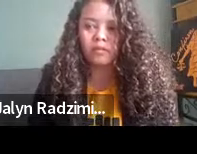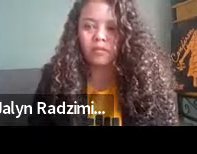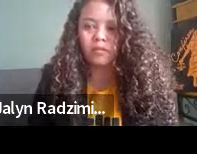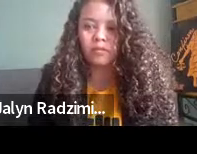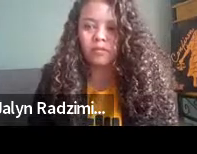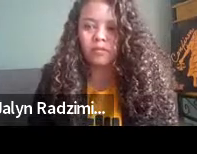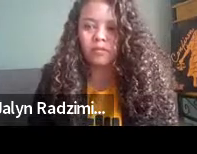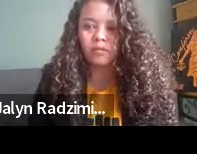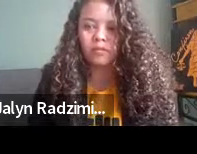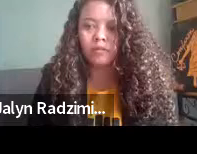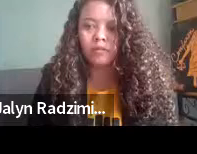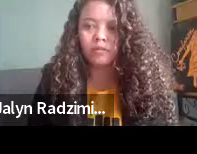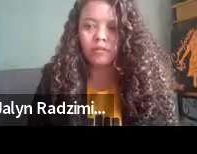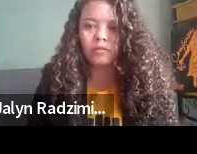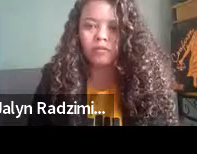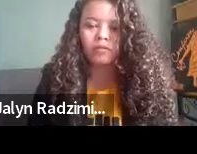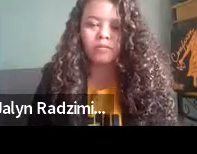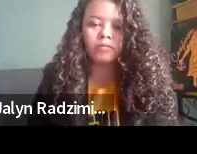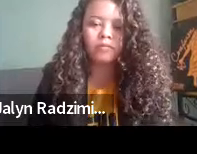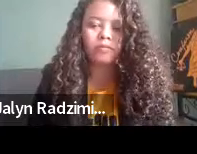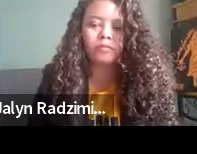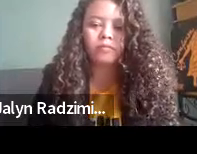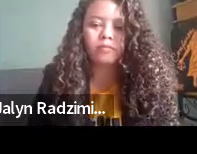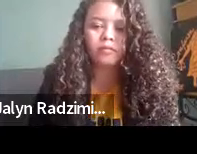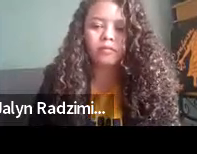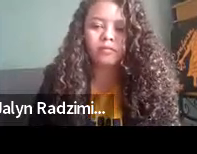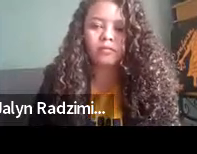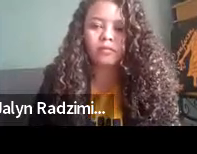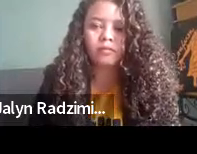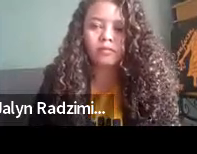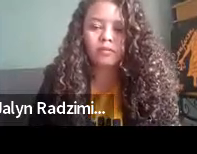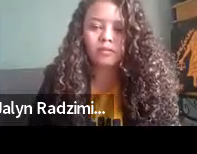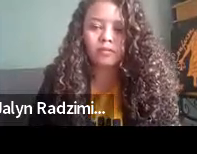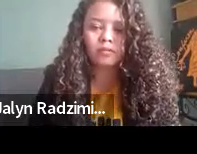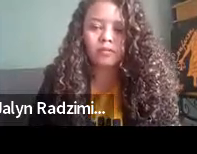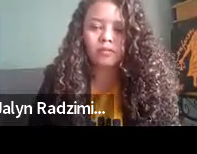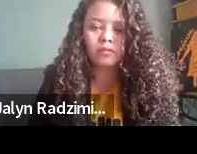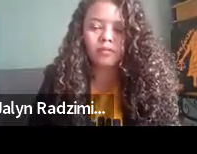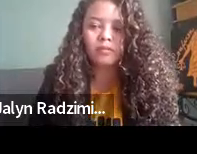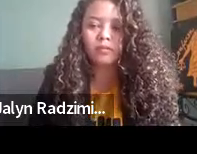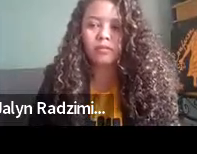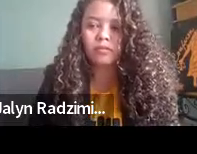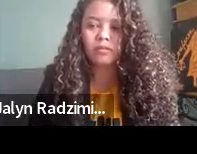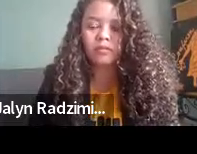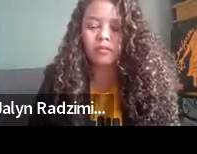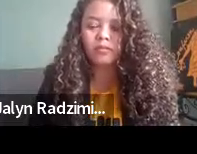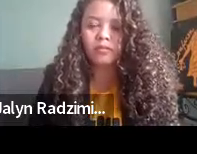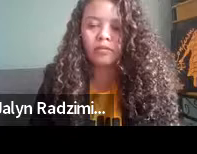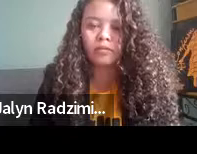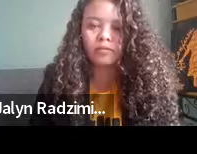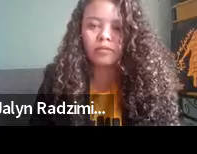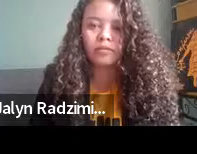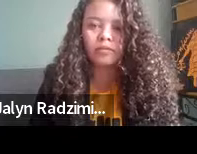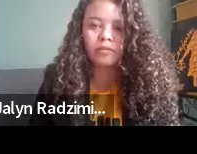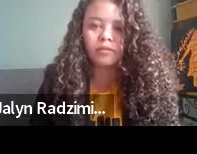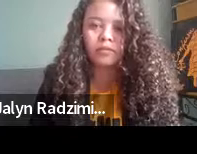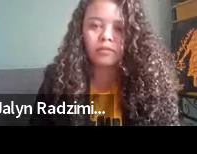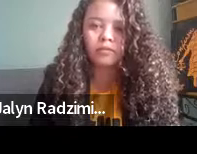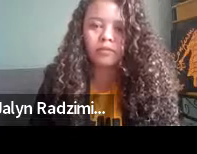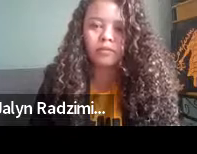i see my ancestors and yours nobody's gonna steal that joy